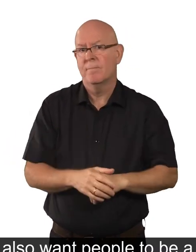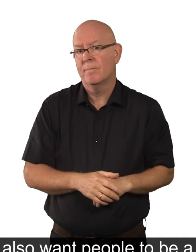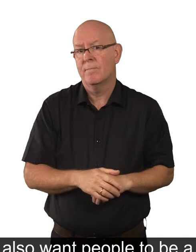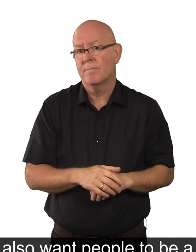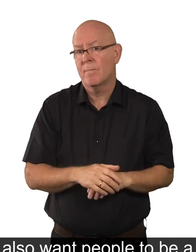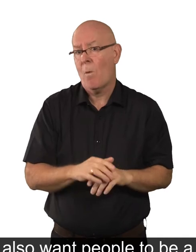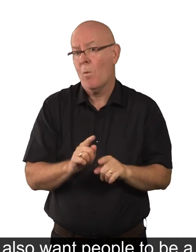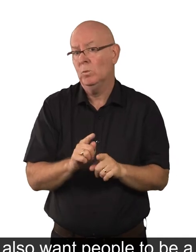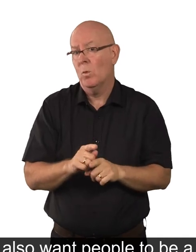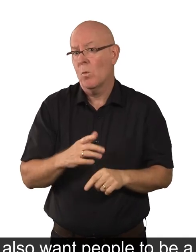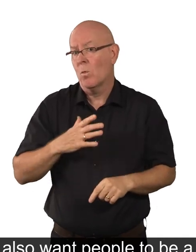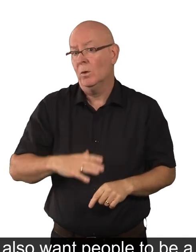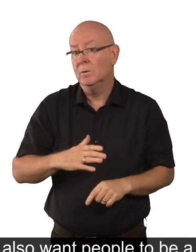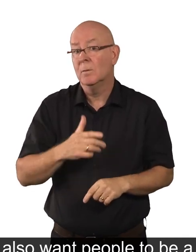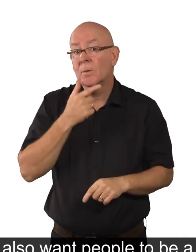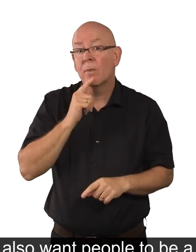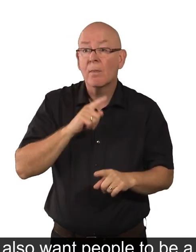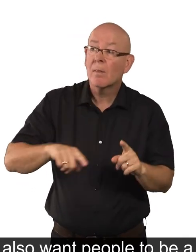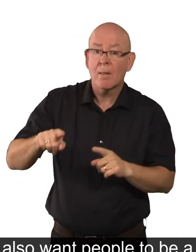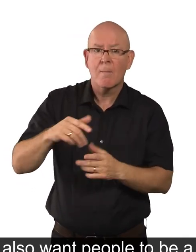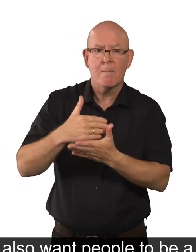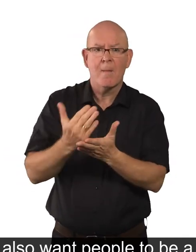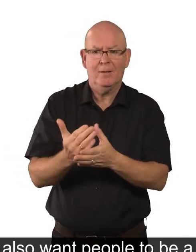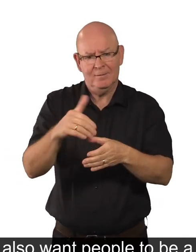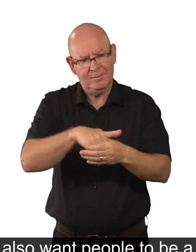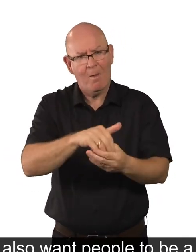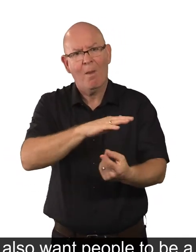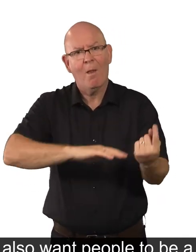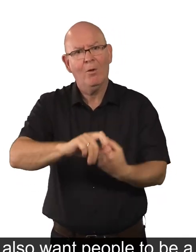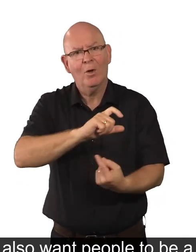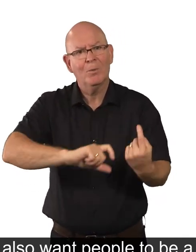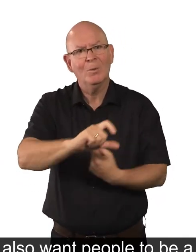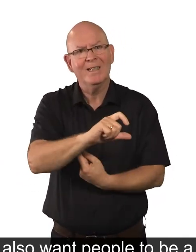We also want people to be a part of their local area and community.